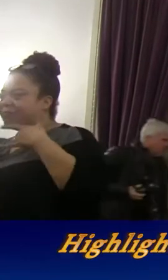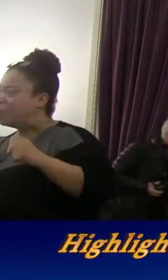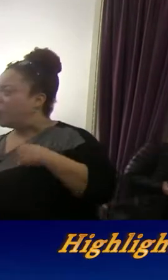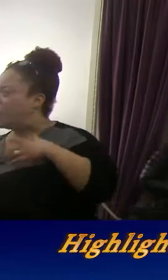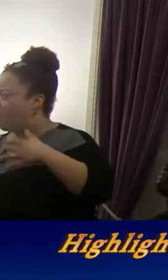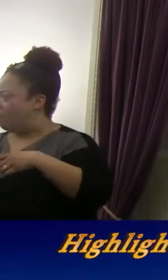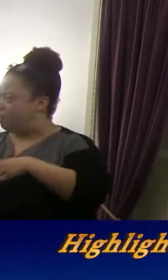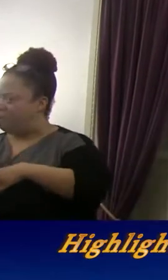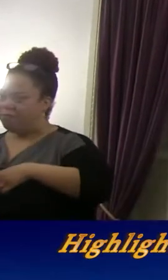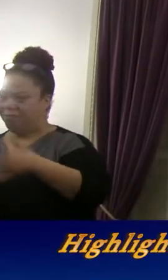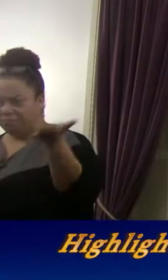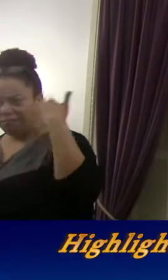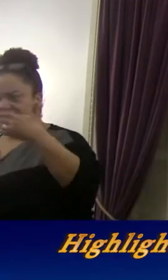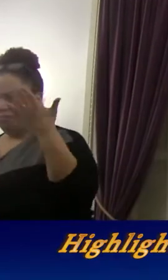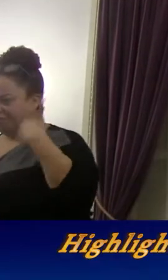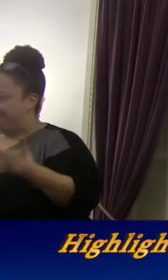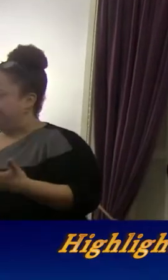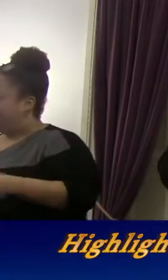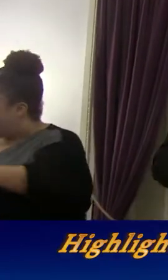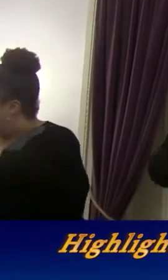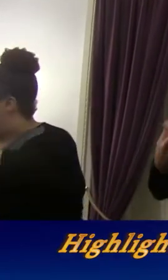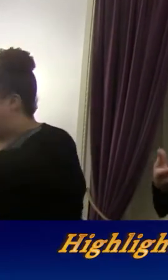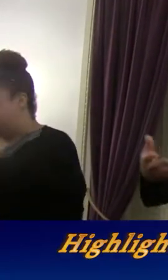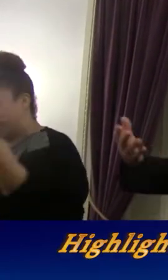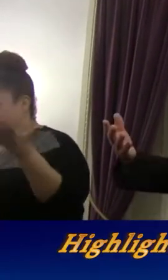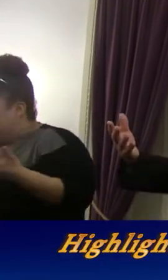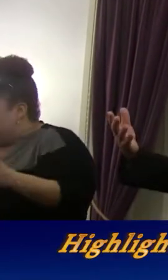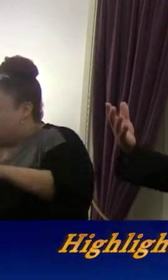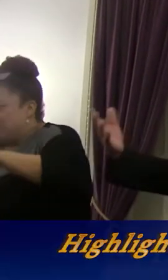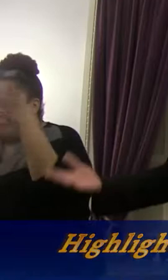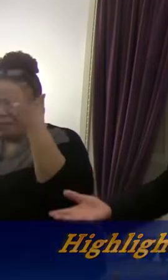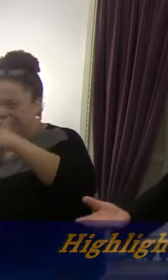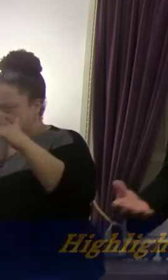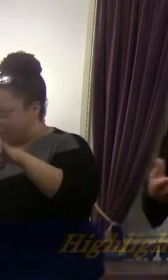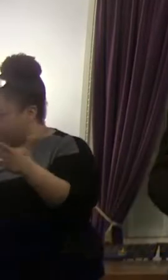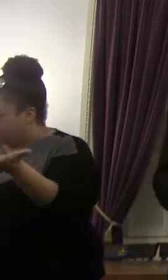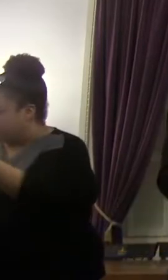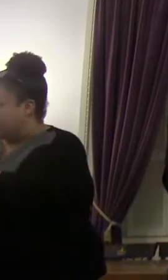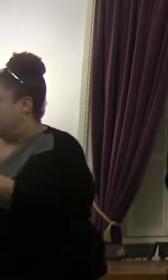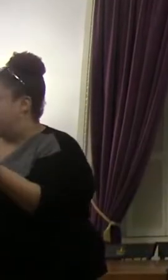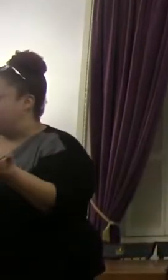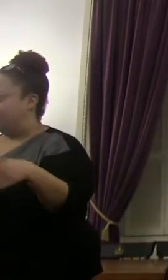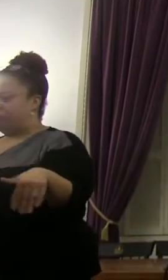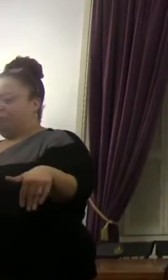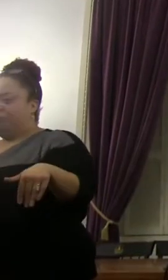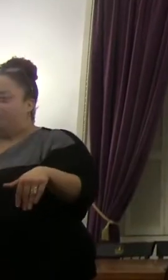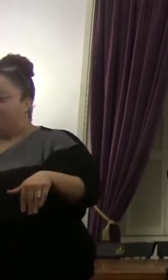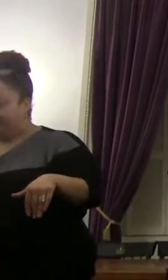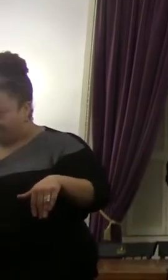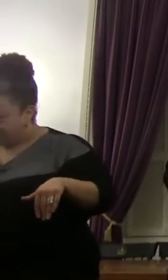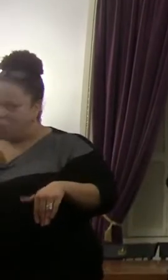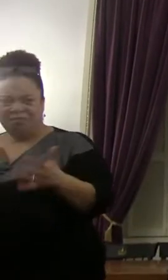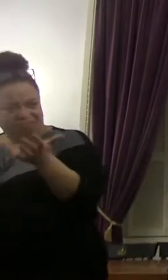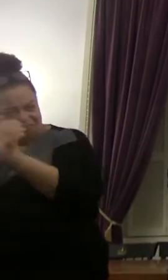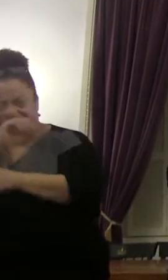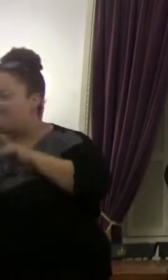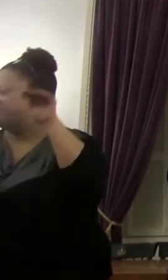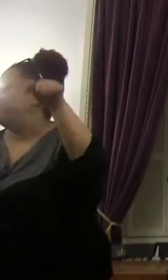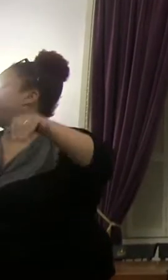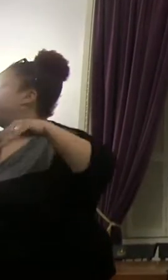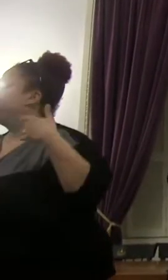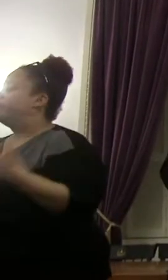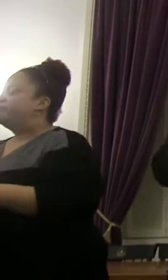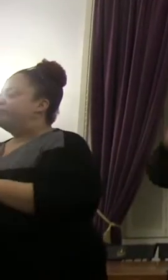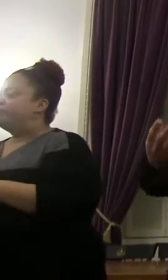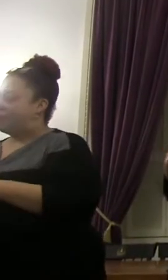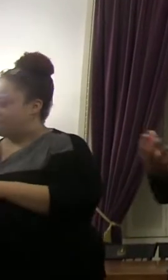can work, to be independent. We want them to be fulfilled. And we want them to have a job. So we're here to try and make sure